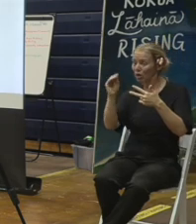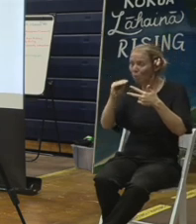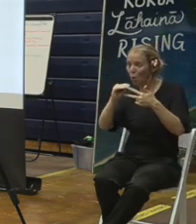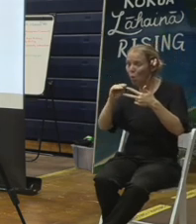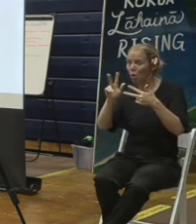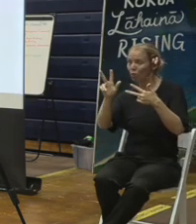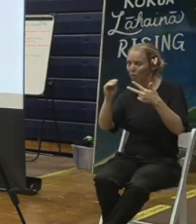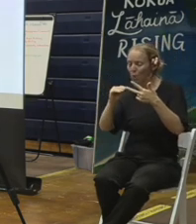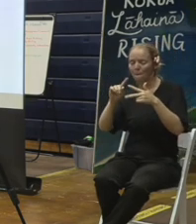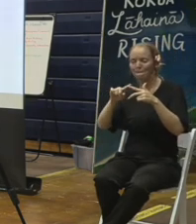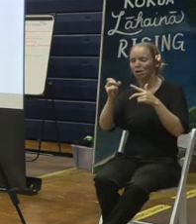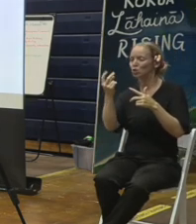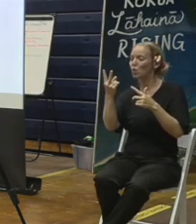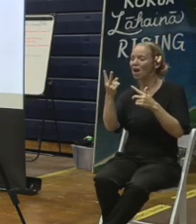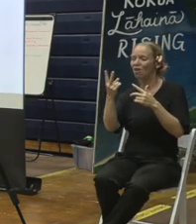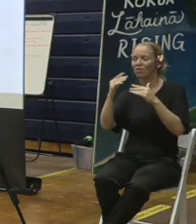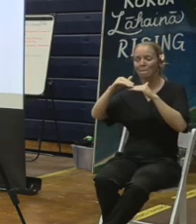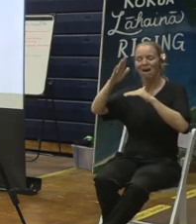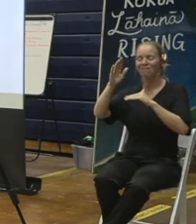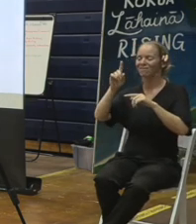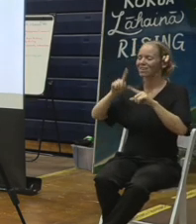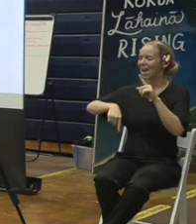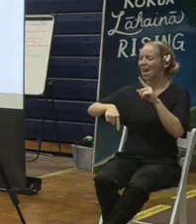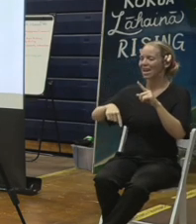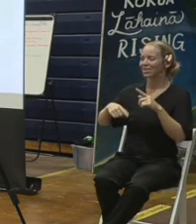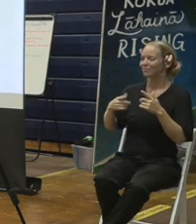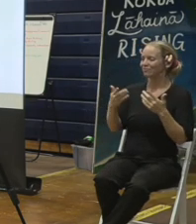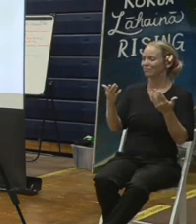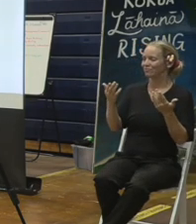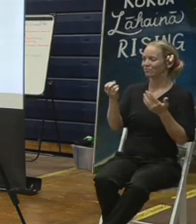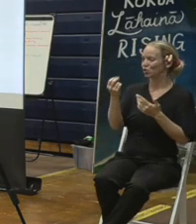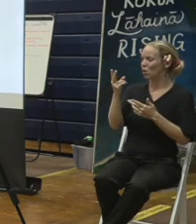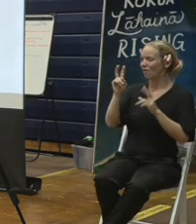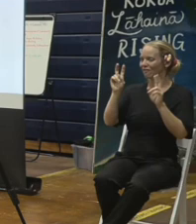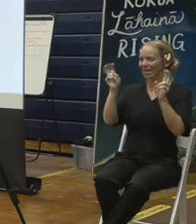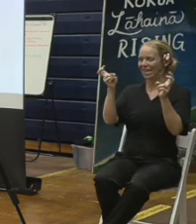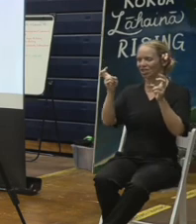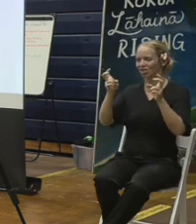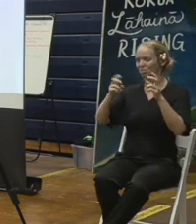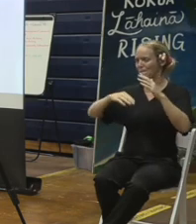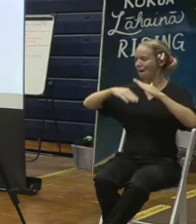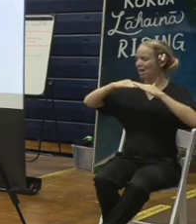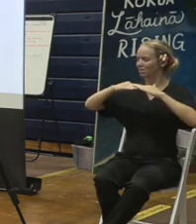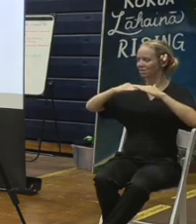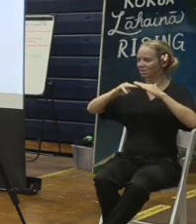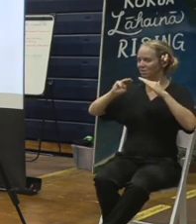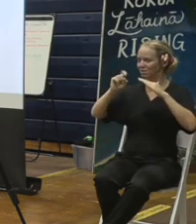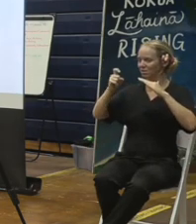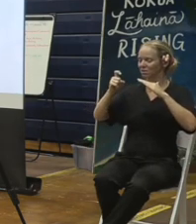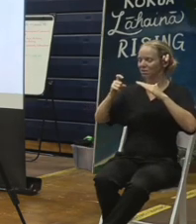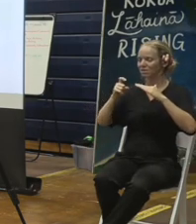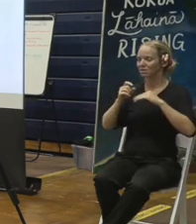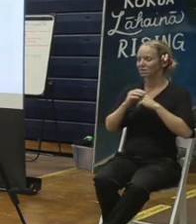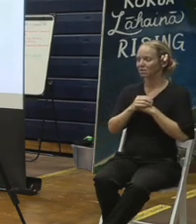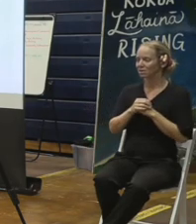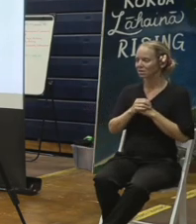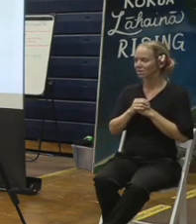property in Lahaina as we stop at that 12 inch maximum. We anticipate that